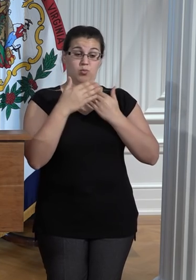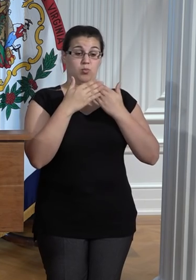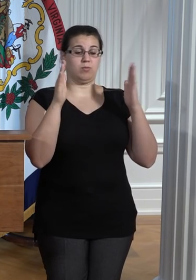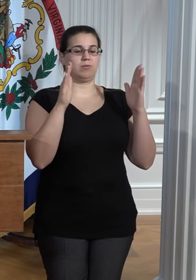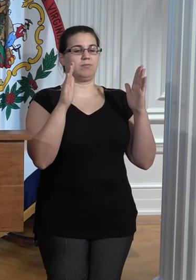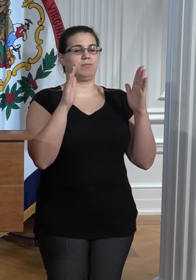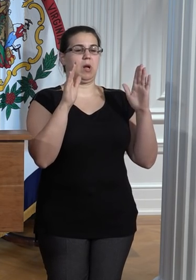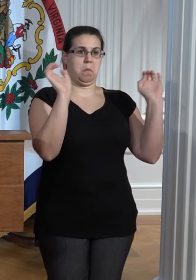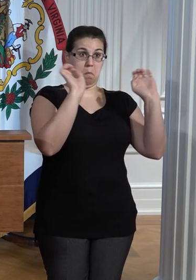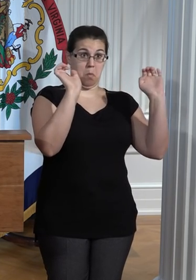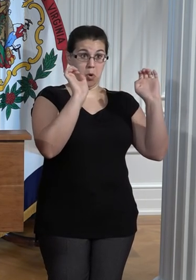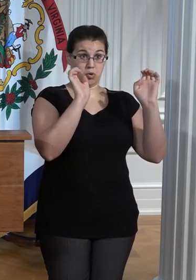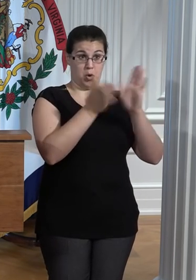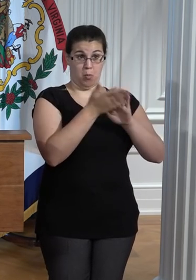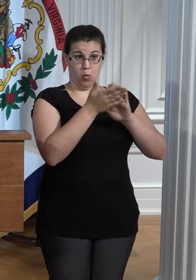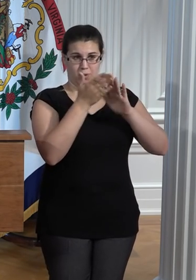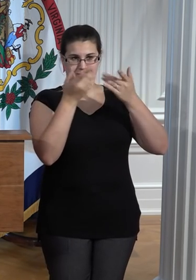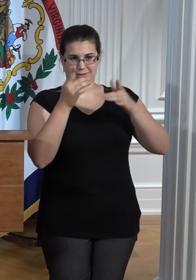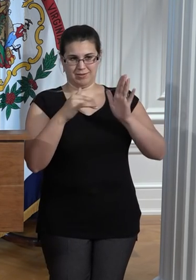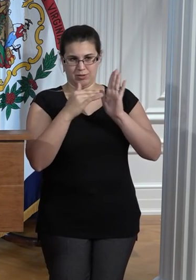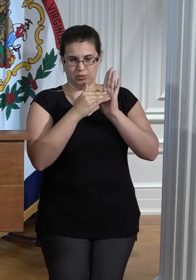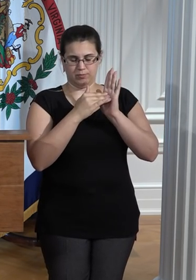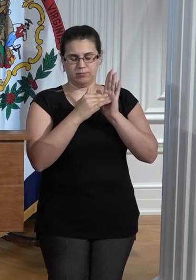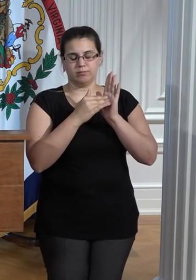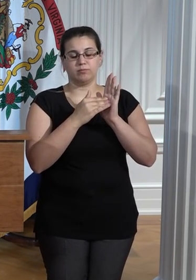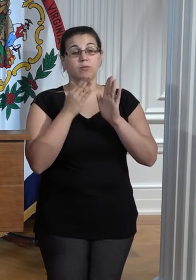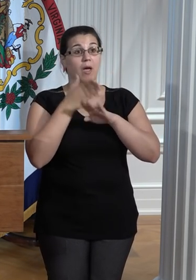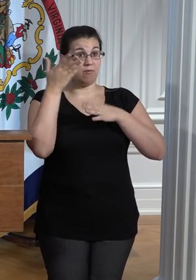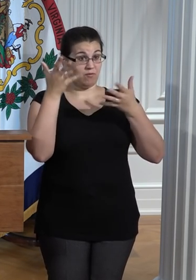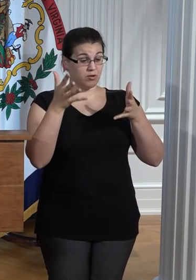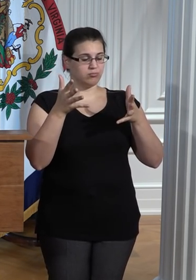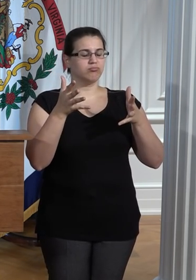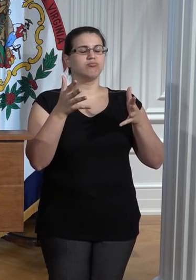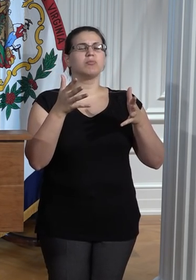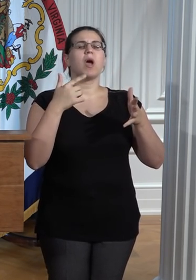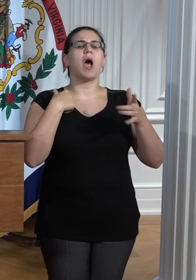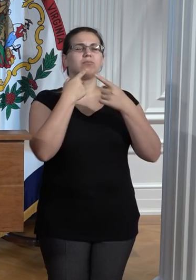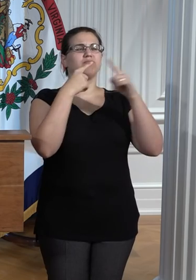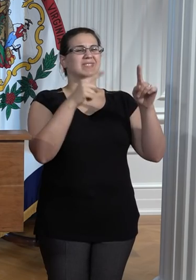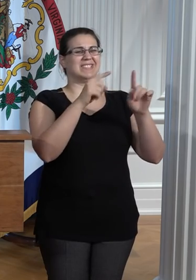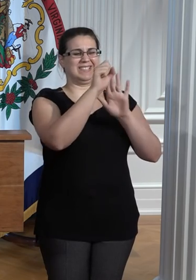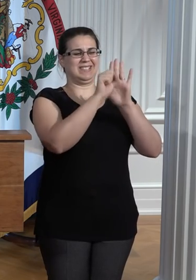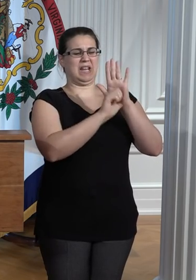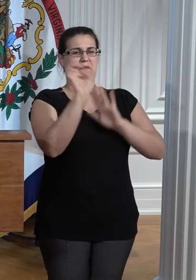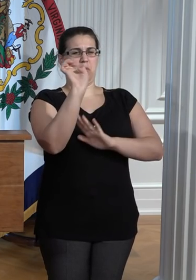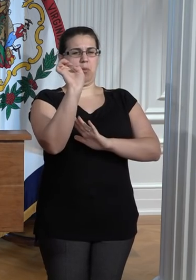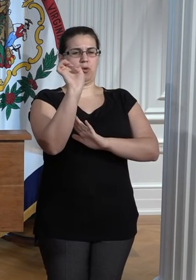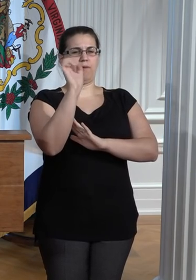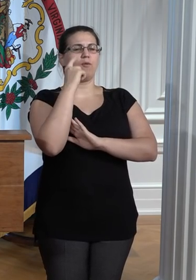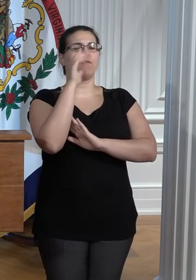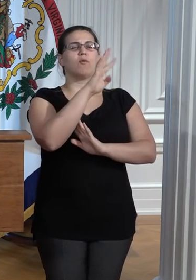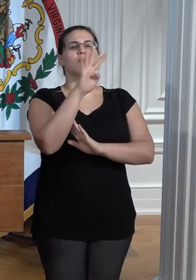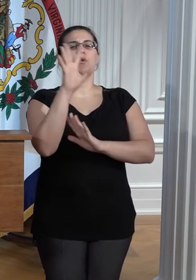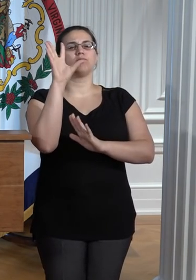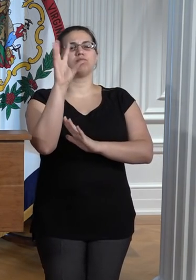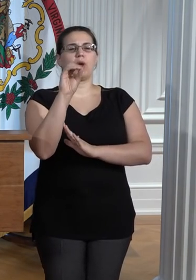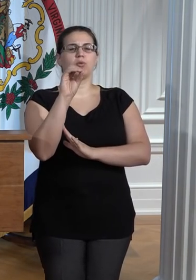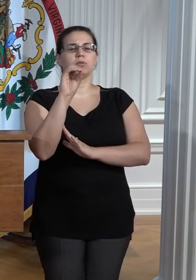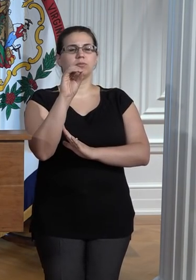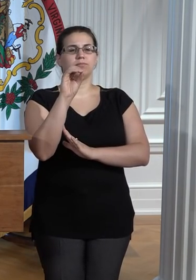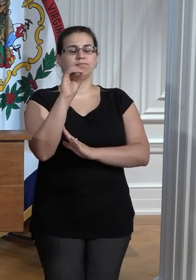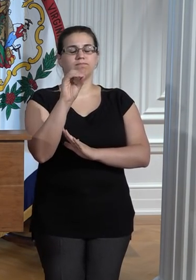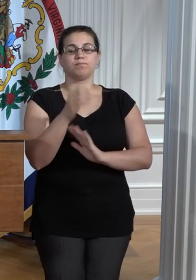Shortly after, I issued a state of emergency for 44 of our 55 counties because of the